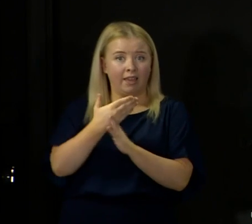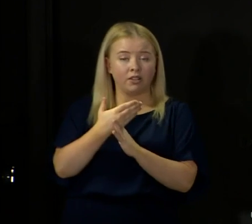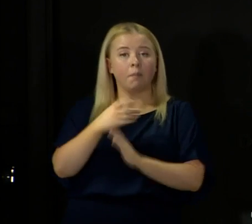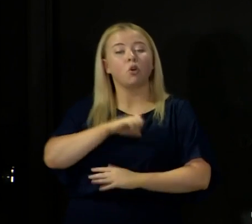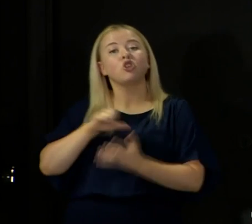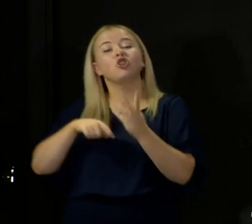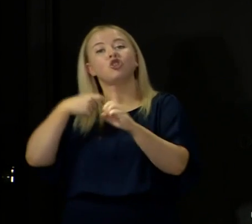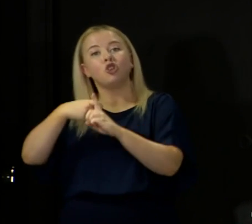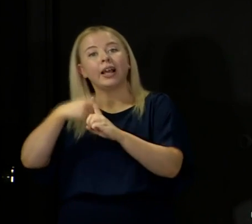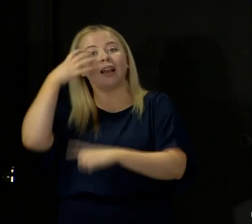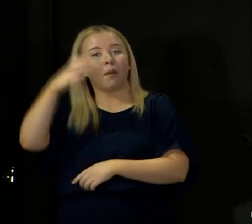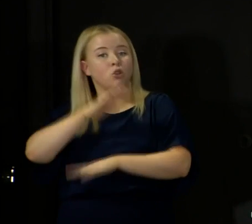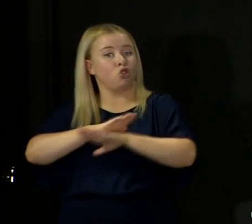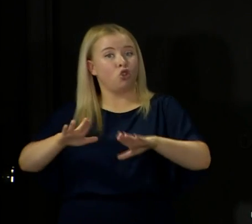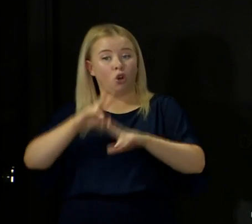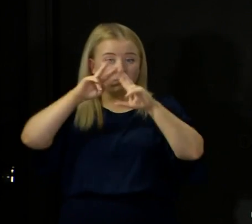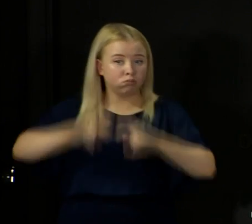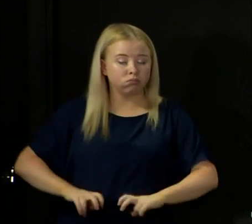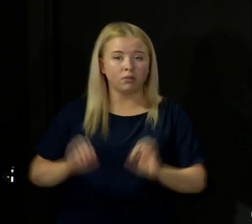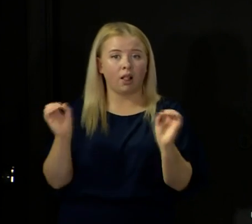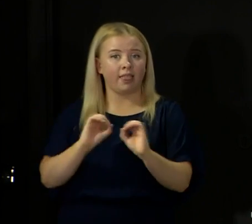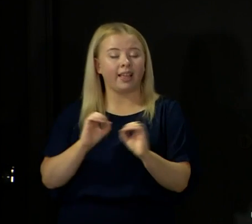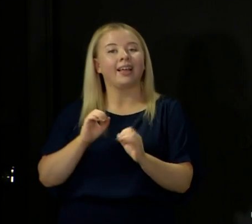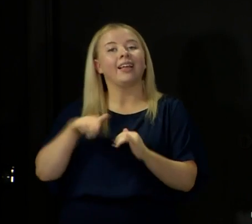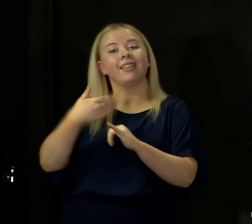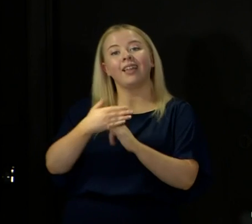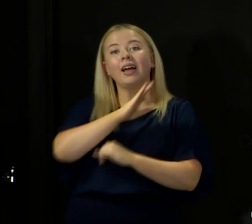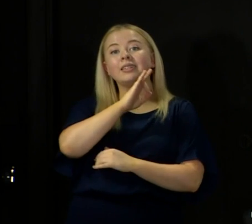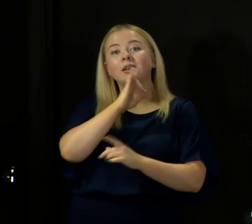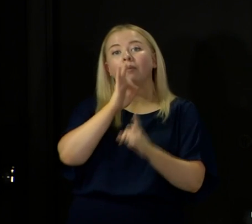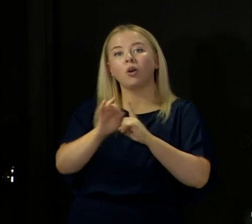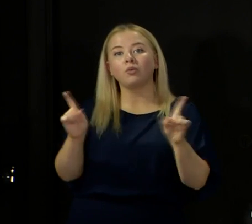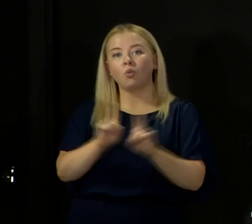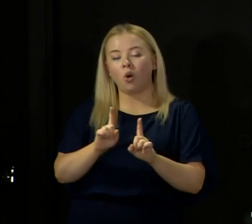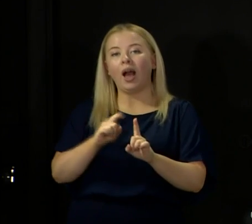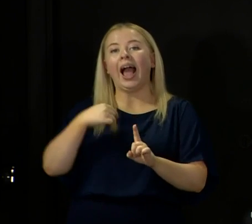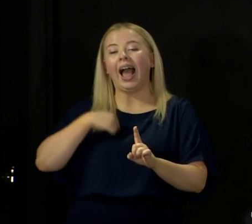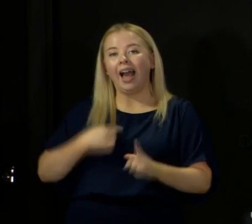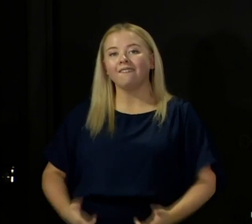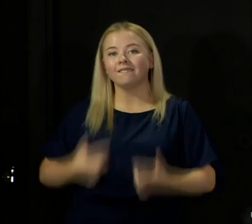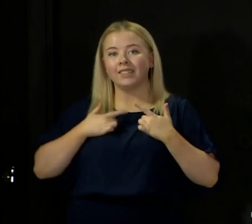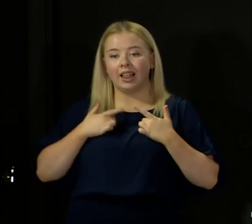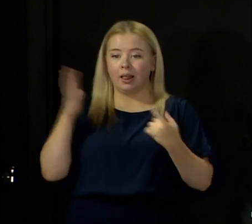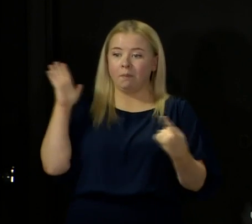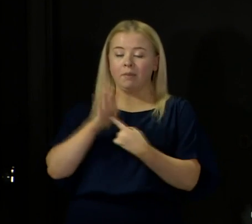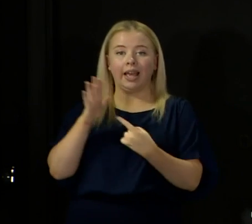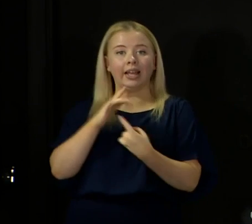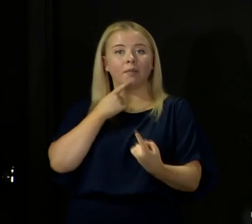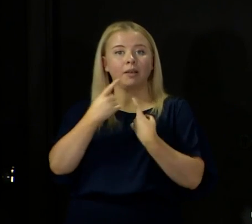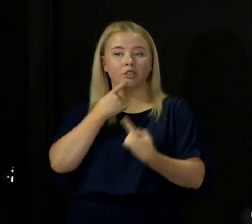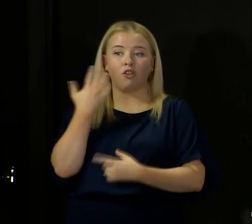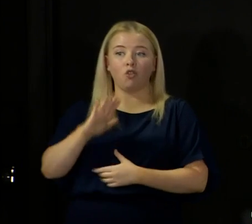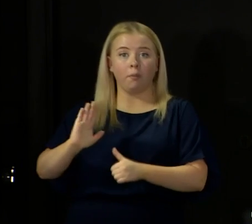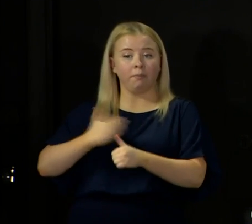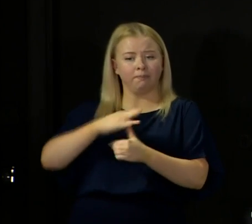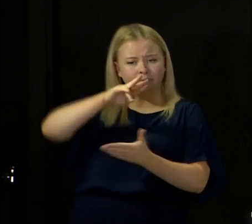looked for it. And that brings me to my last point, which is the question you asked me at the end. And I do think the main message out of an initial reading of